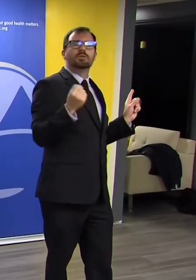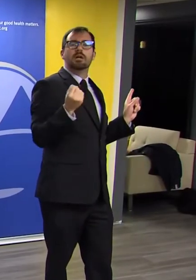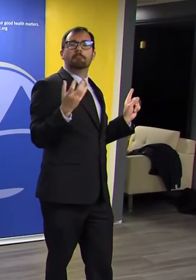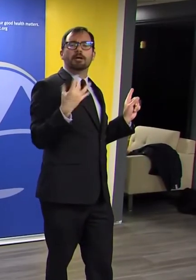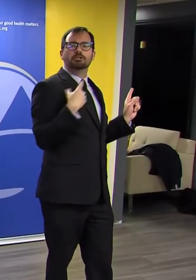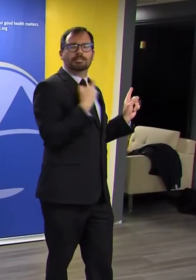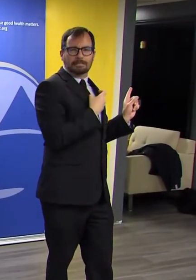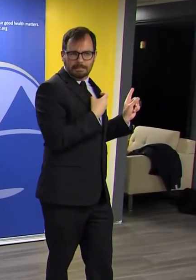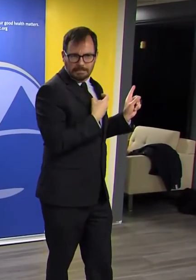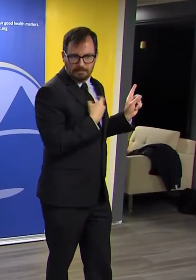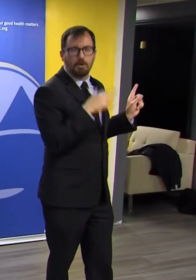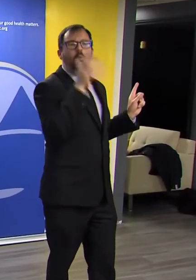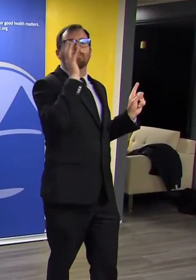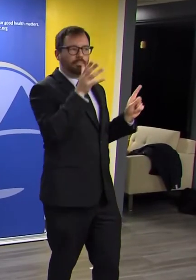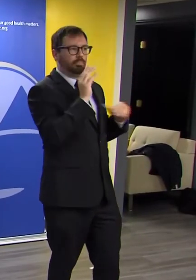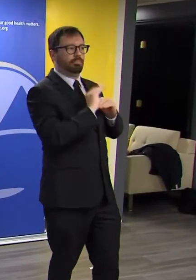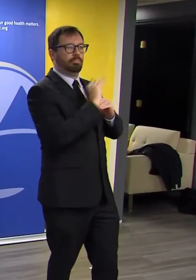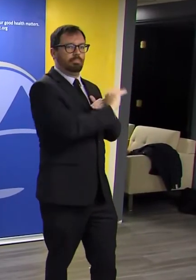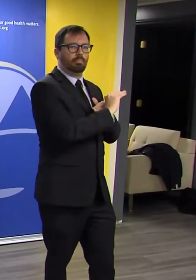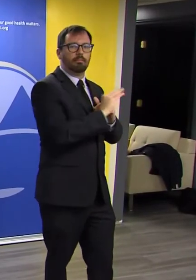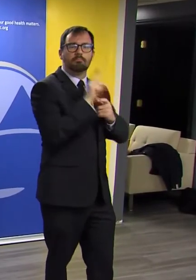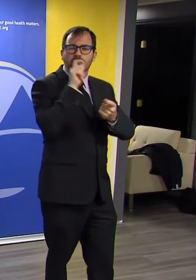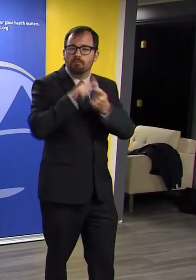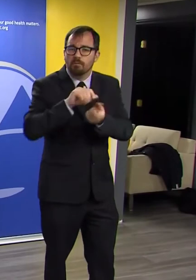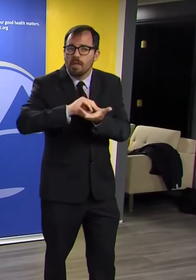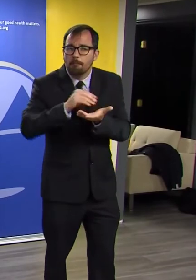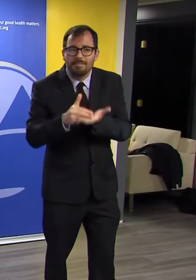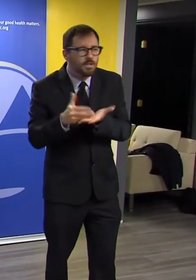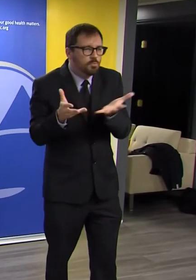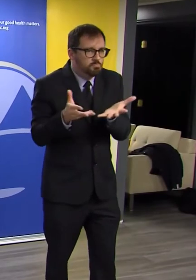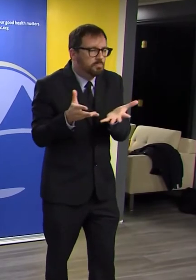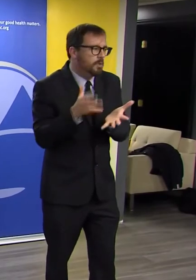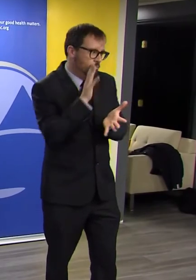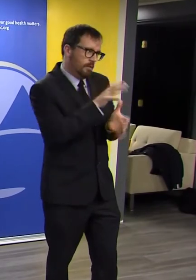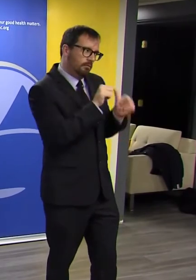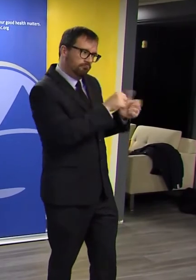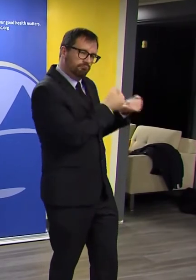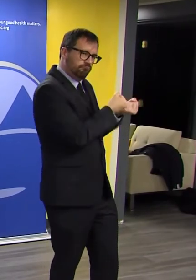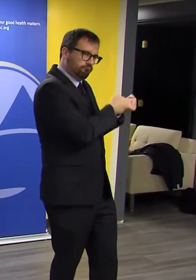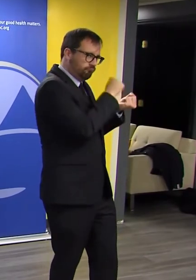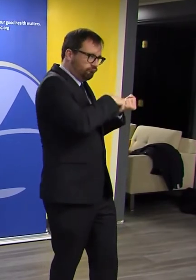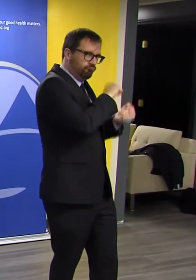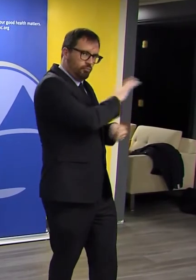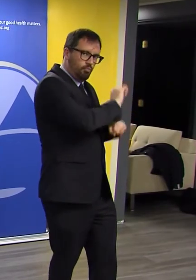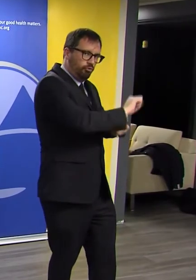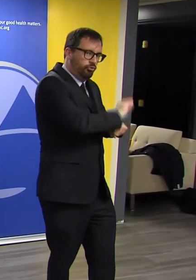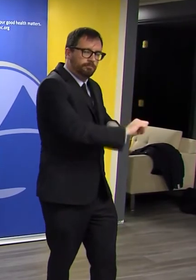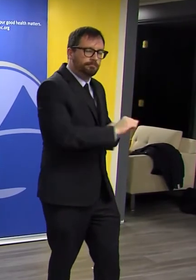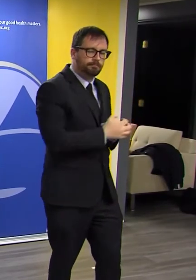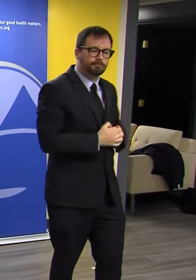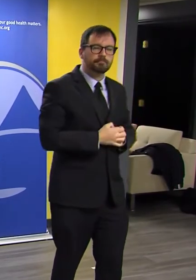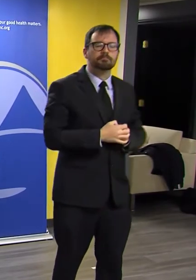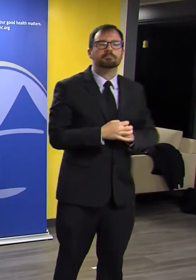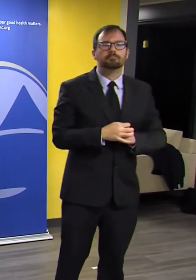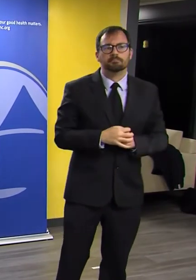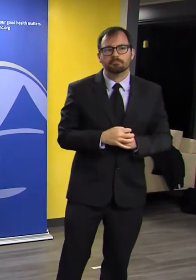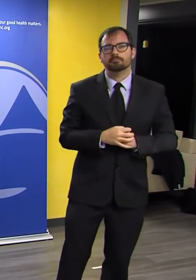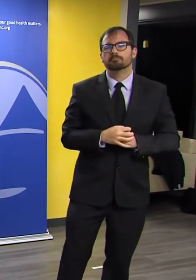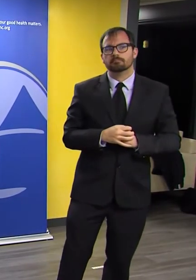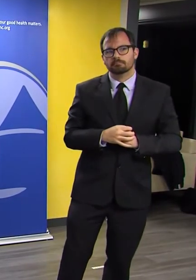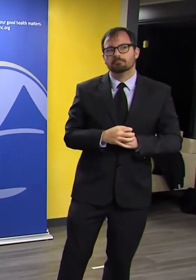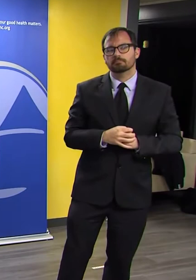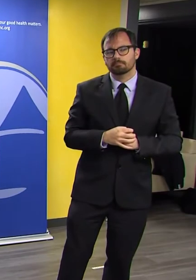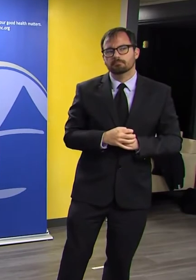Additionally, Chelsea has received over one and a half million dollars in funding for food security and to combat hunger in their community during the